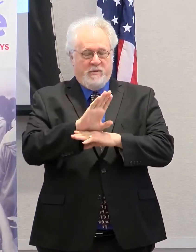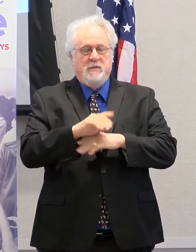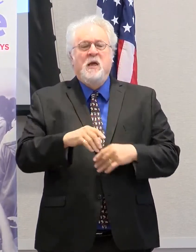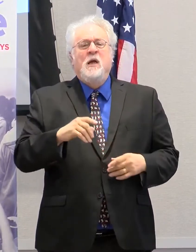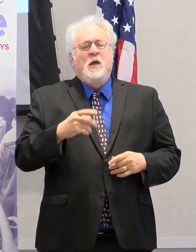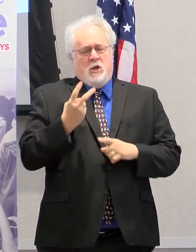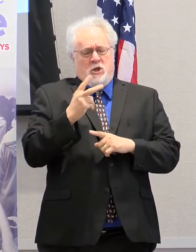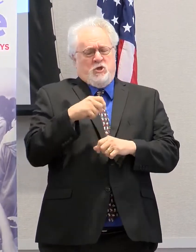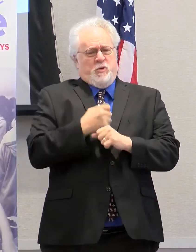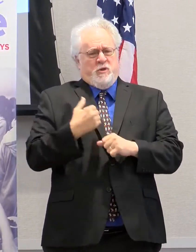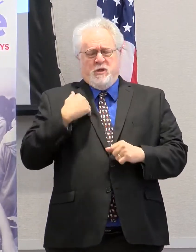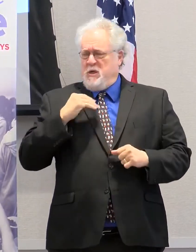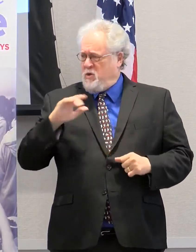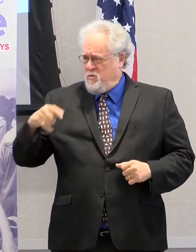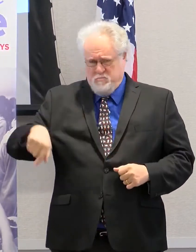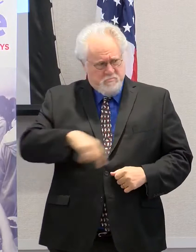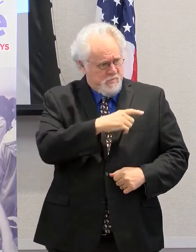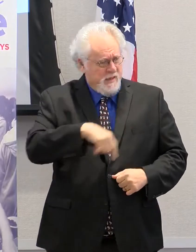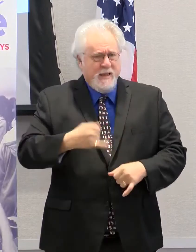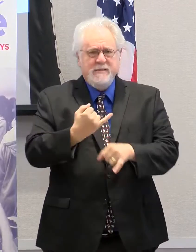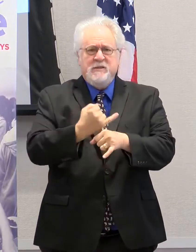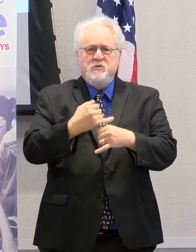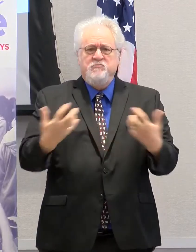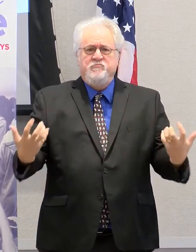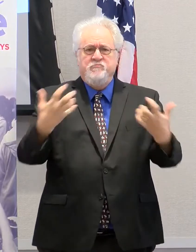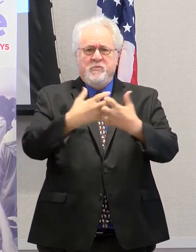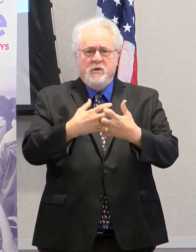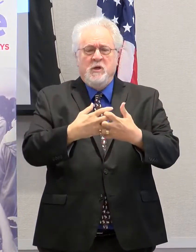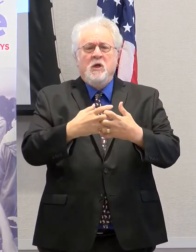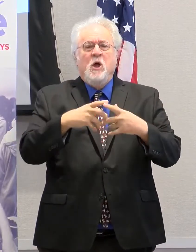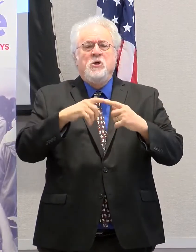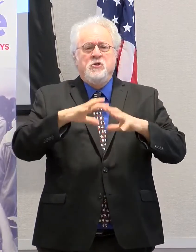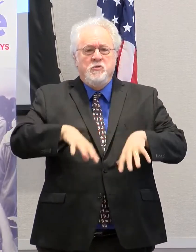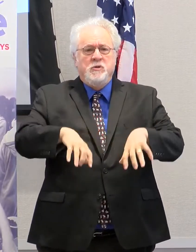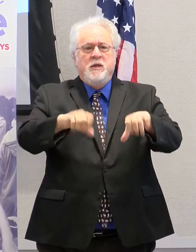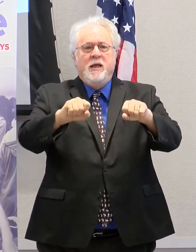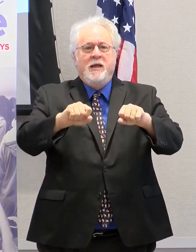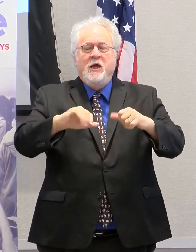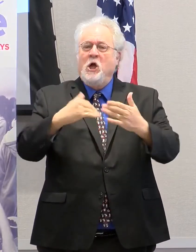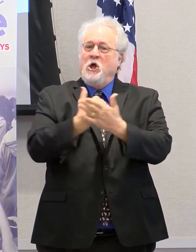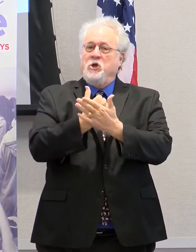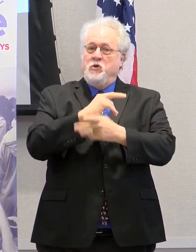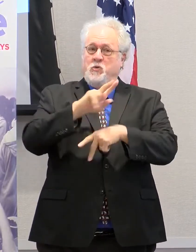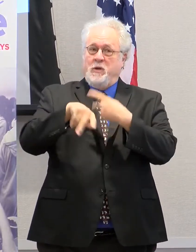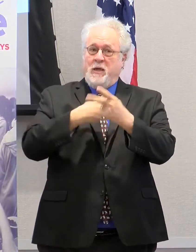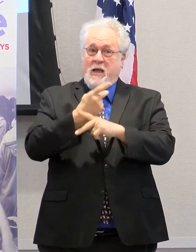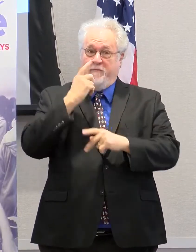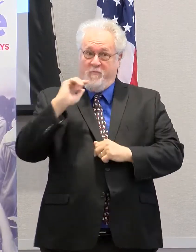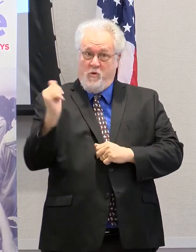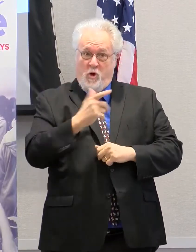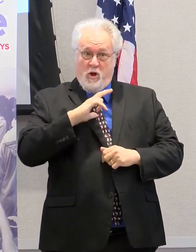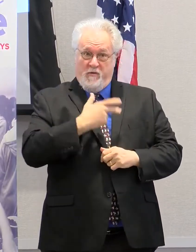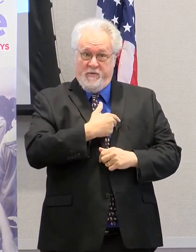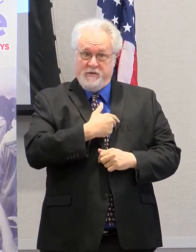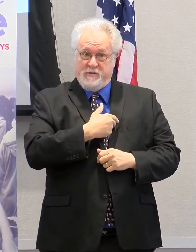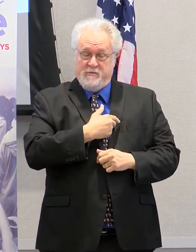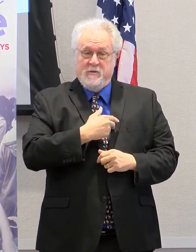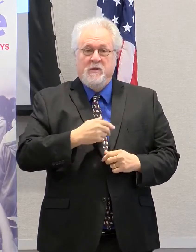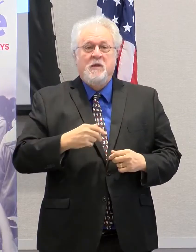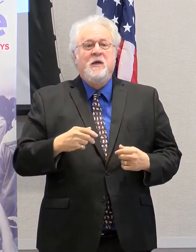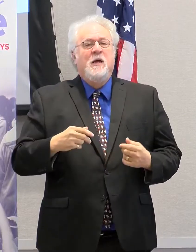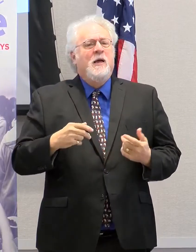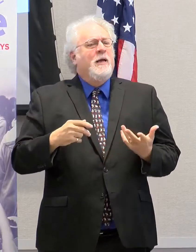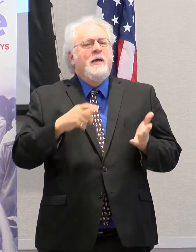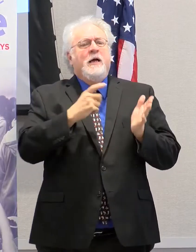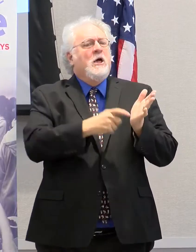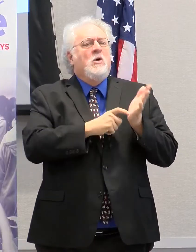our institutions joined together to embrace a new brand for all of us to share. It